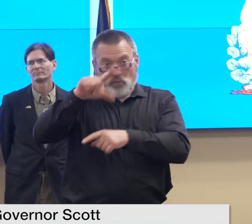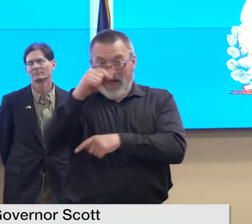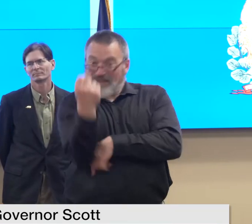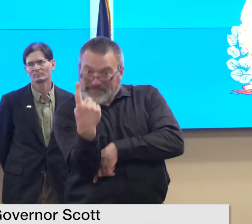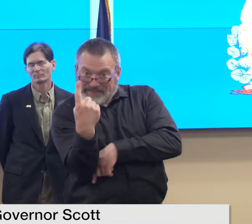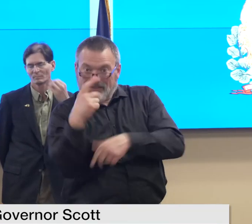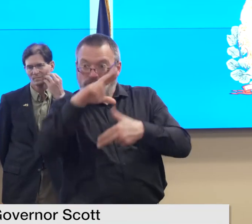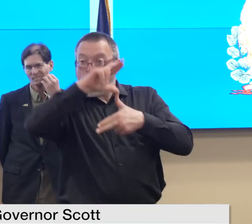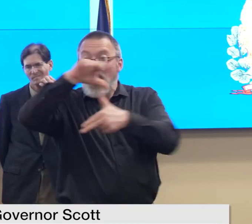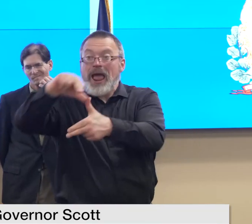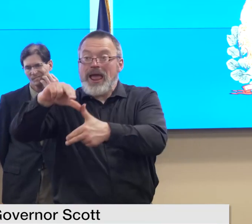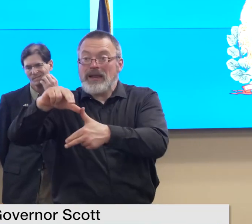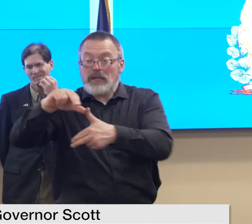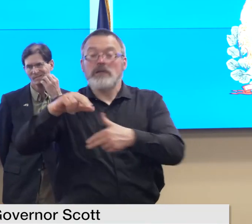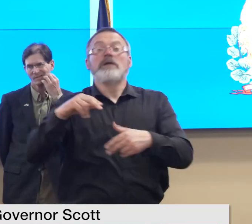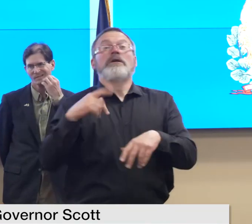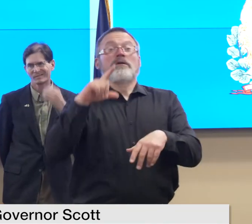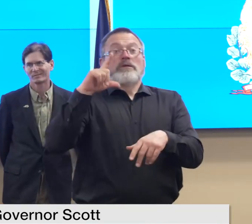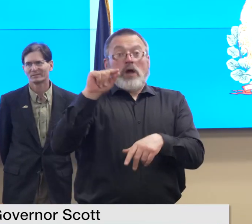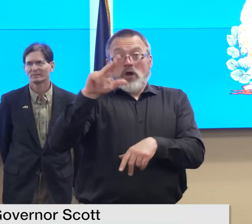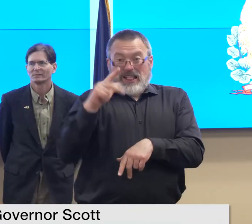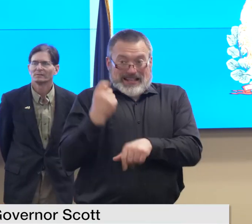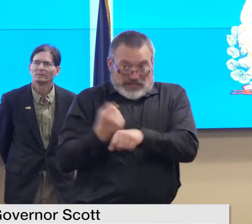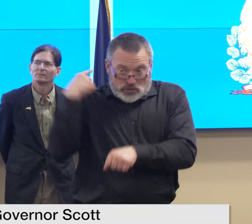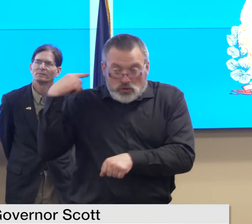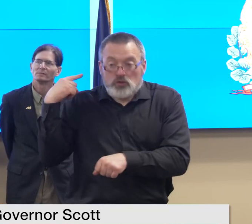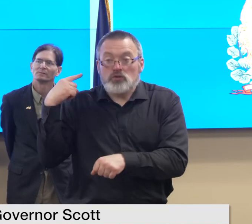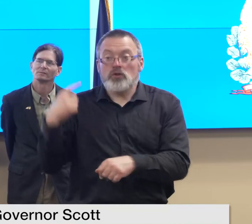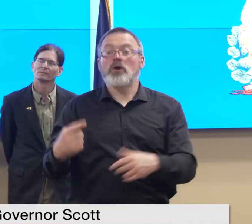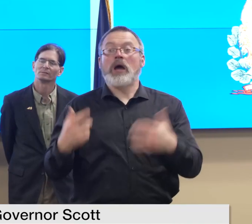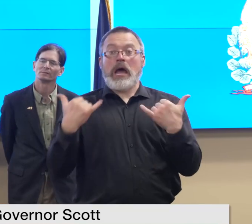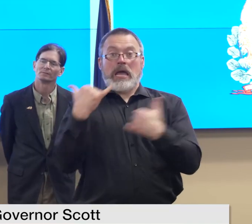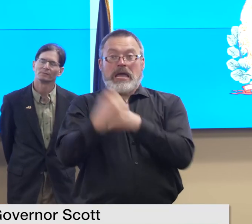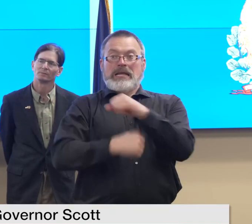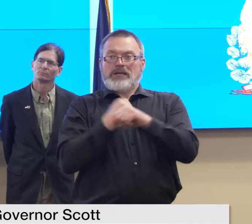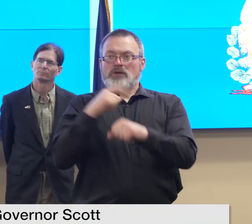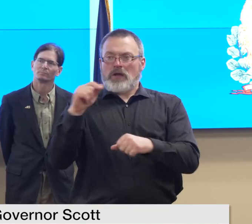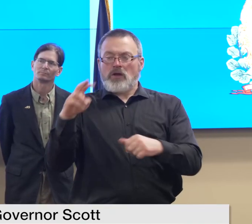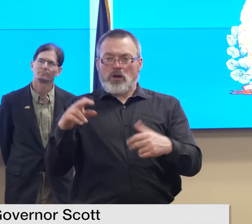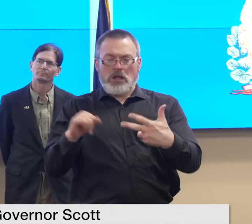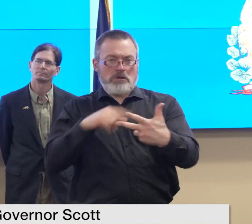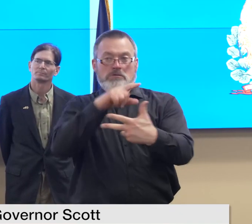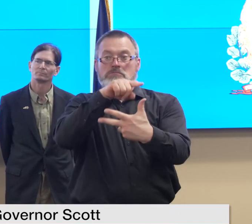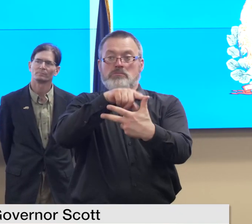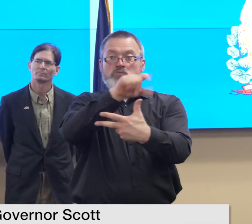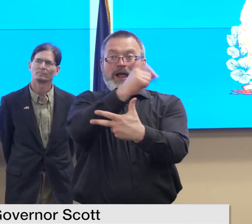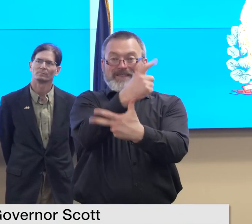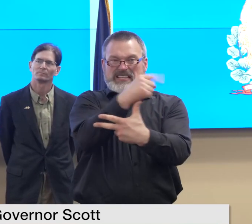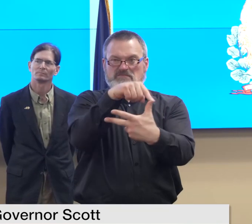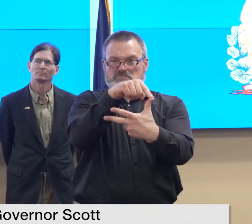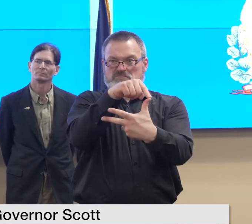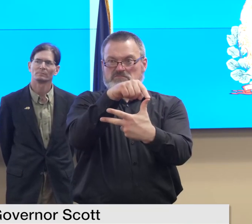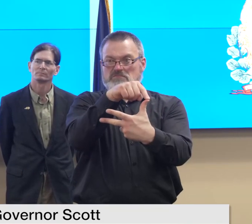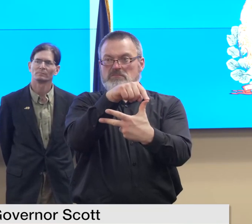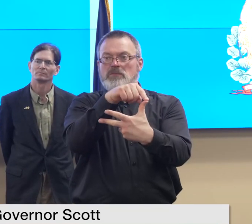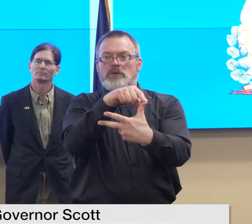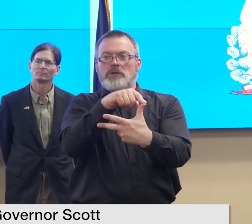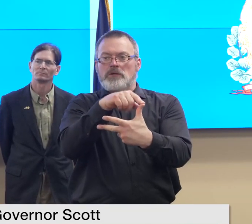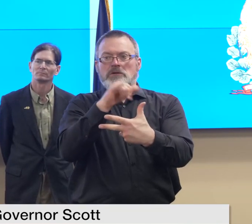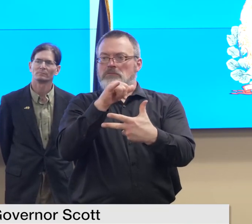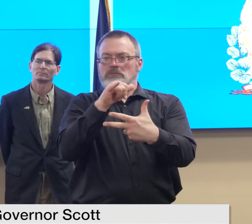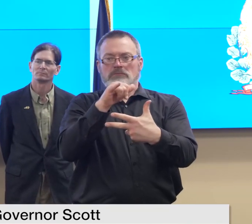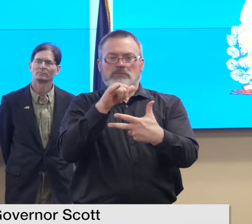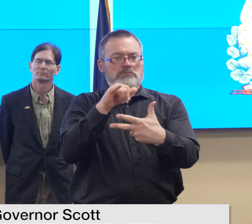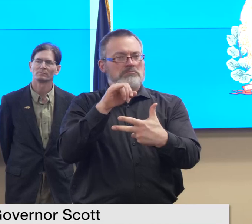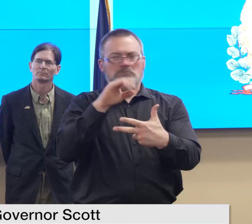storm and it's like a combination of the two irene was was over in like one day